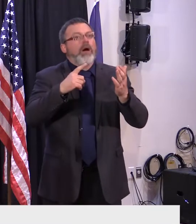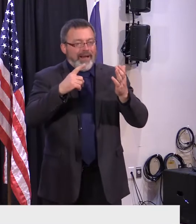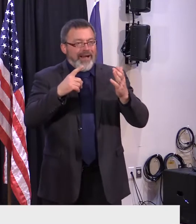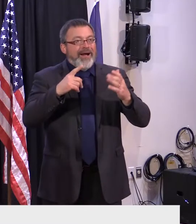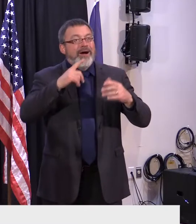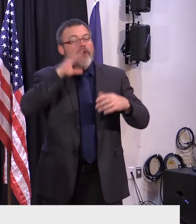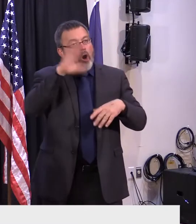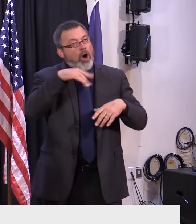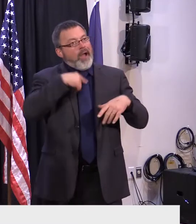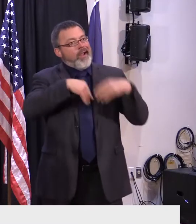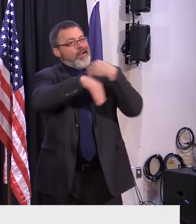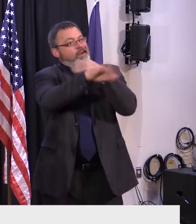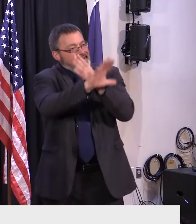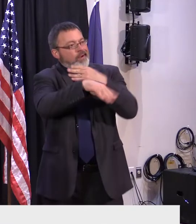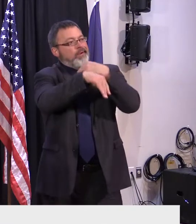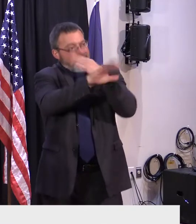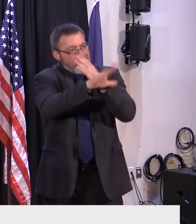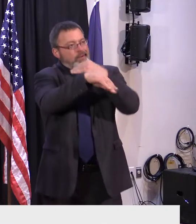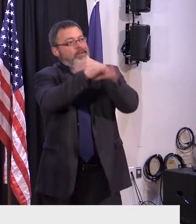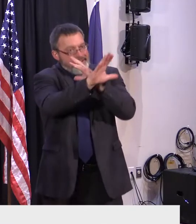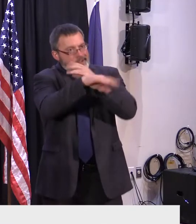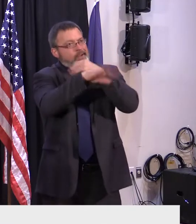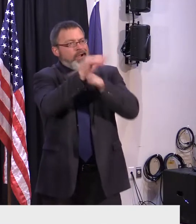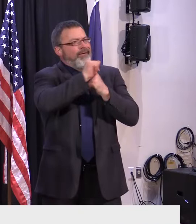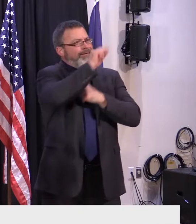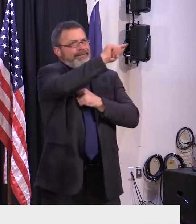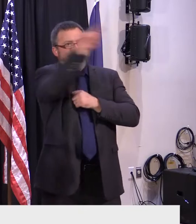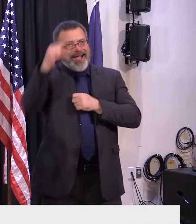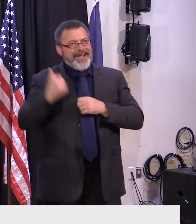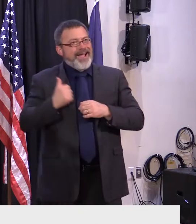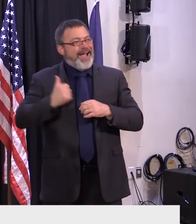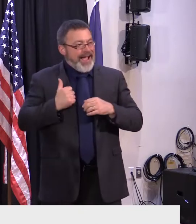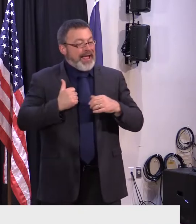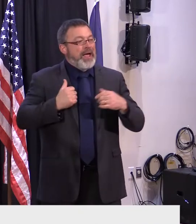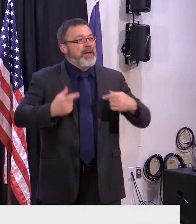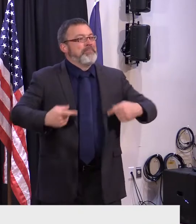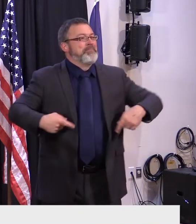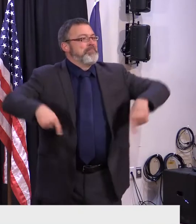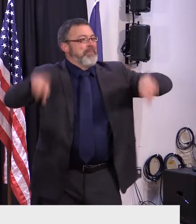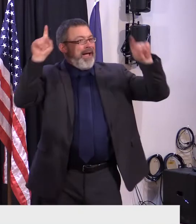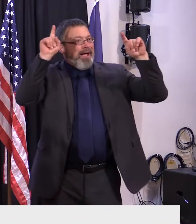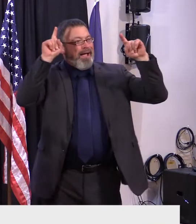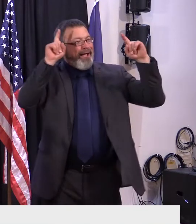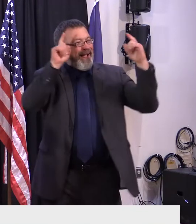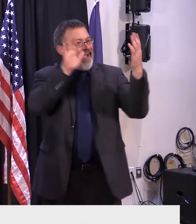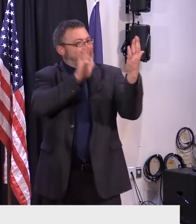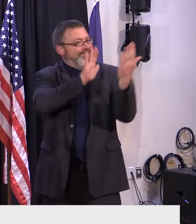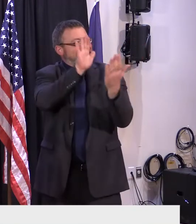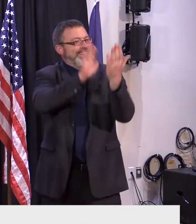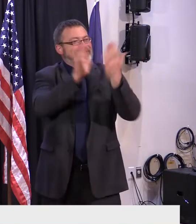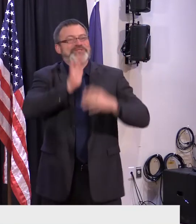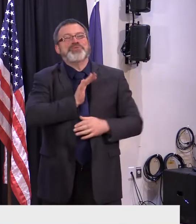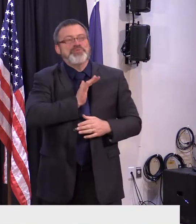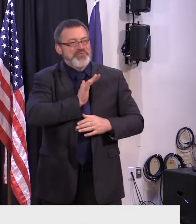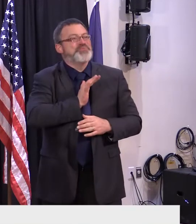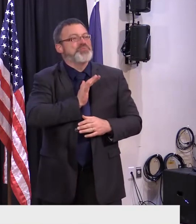companies and government officials that we have only been able to engage with virtually over the past few years.